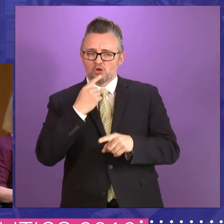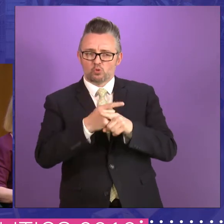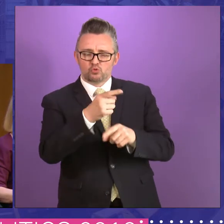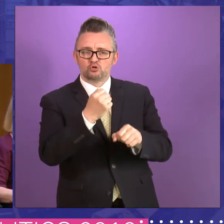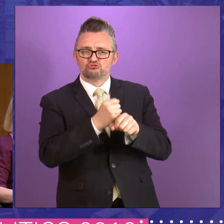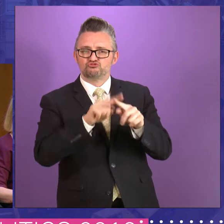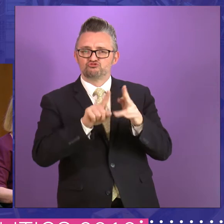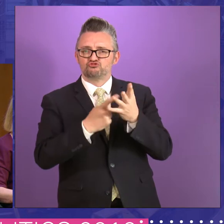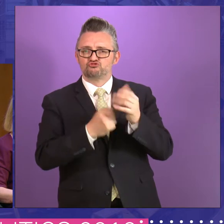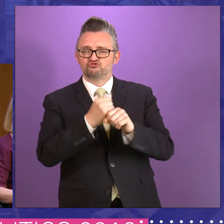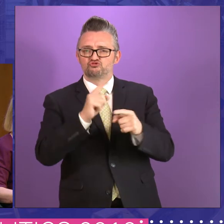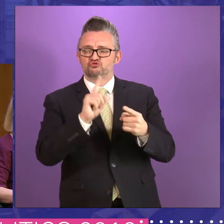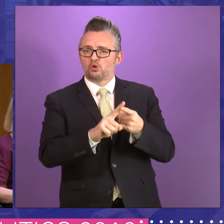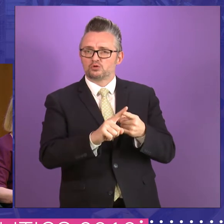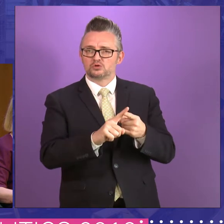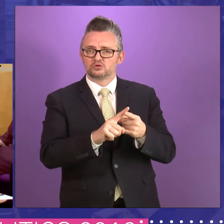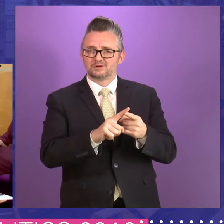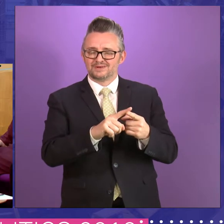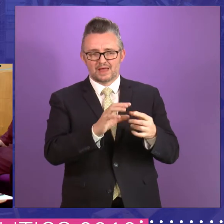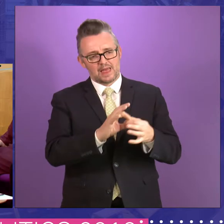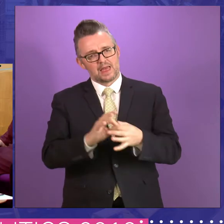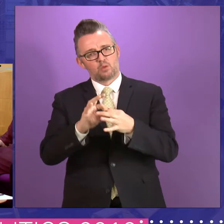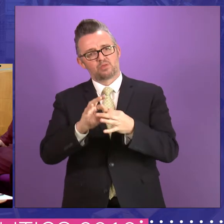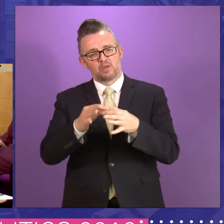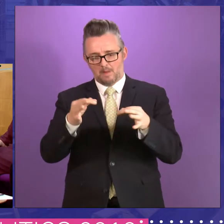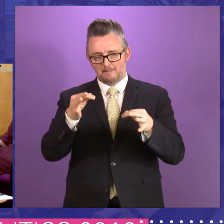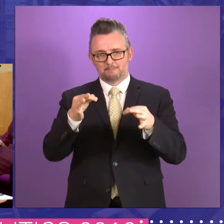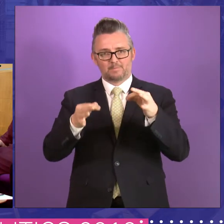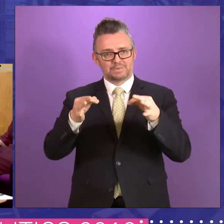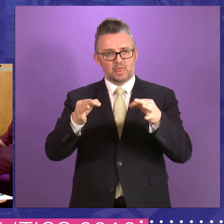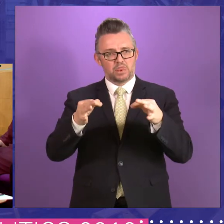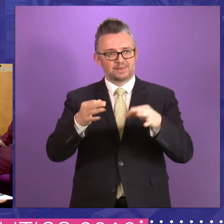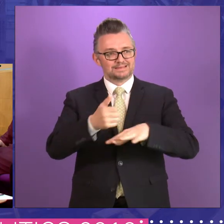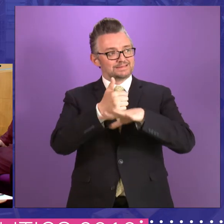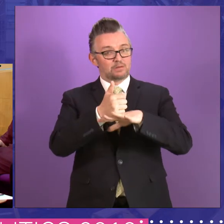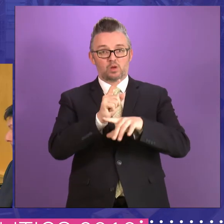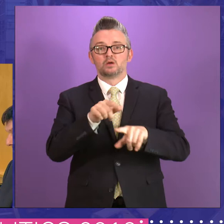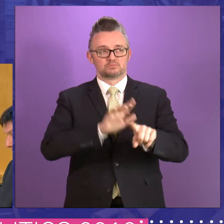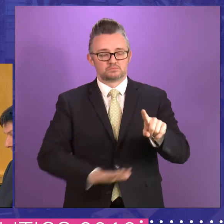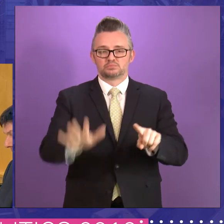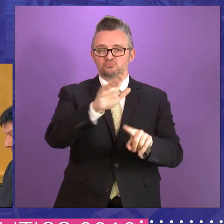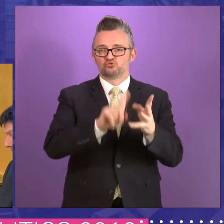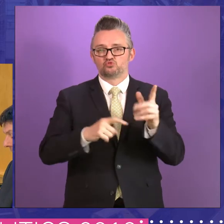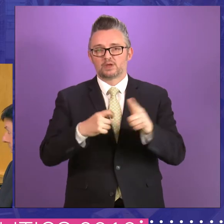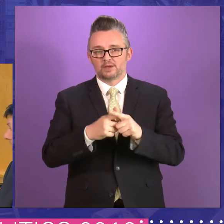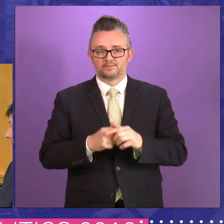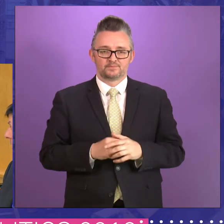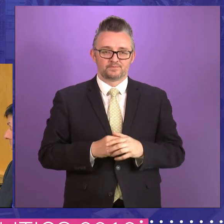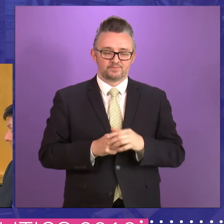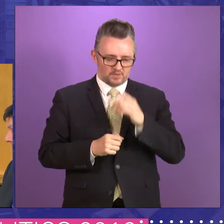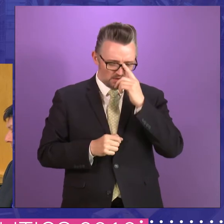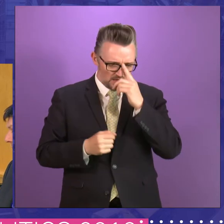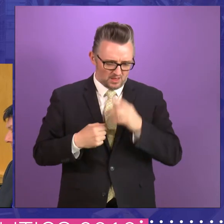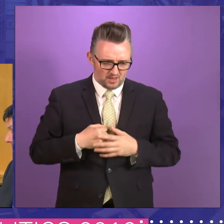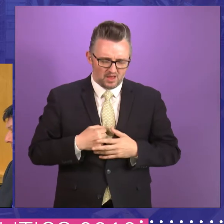perhaps back on that earlier point about the nature of the political setup in the United Kingdom at the moment. Yeah. I mean, I think it's a fallacy